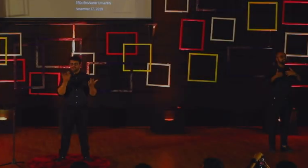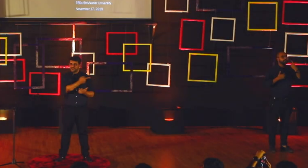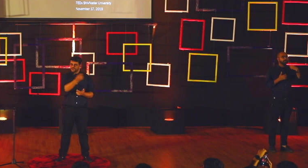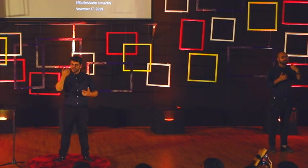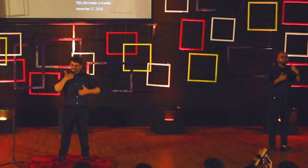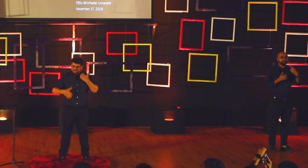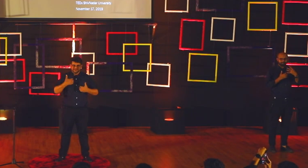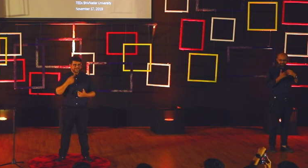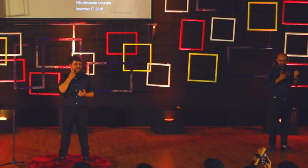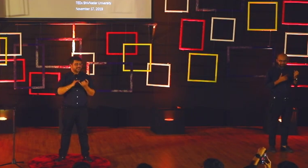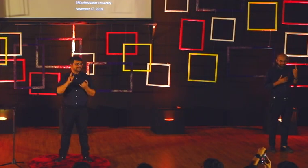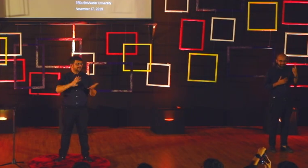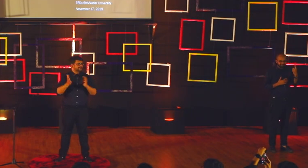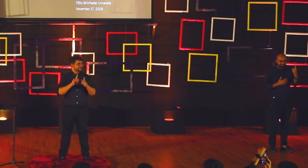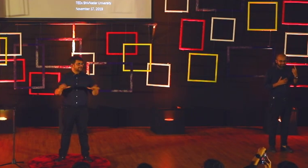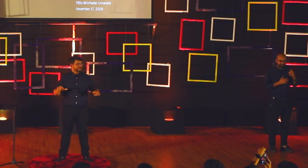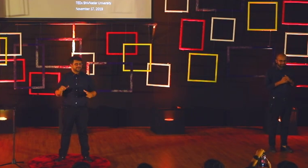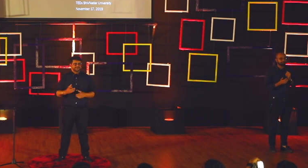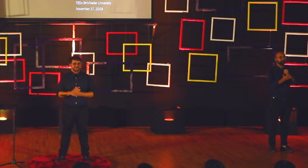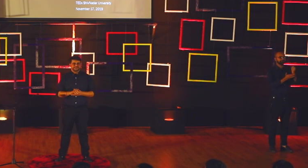How many of you are interested in learning Indian Sign Language? Raise your hands.